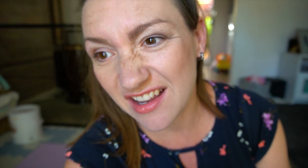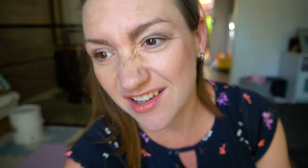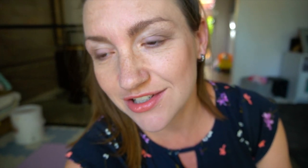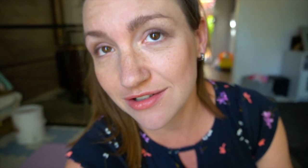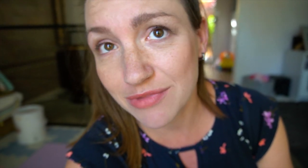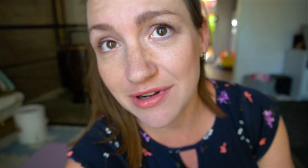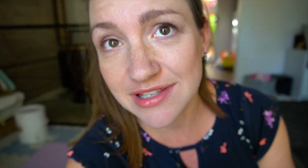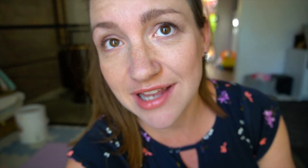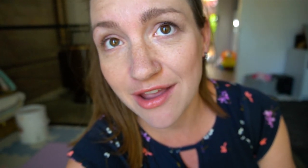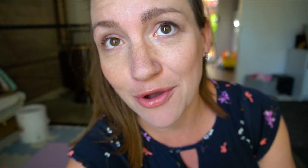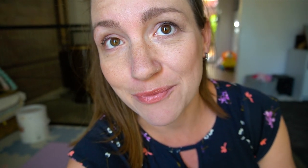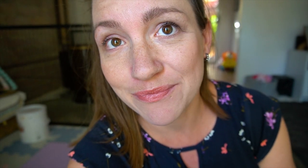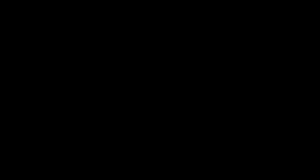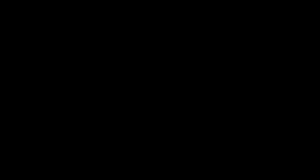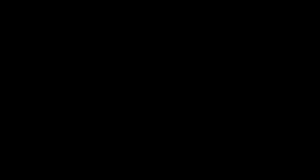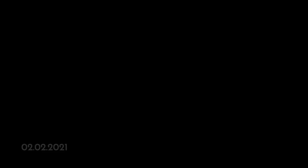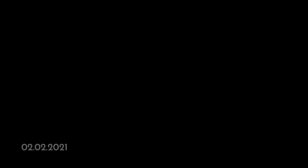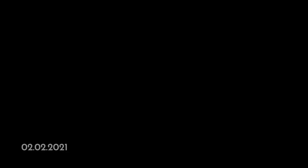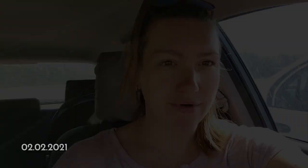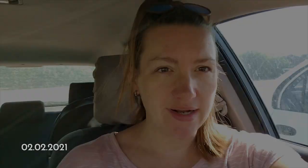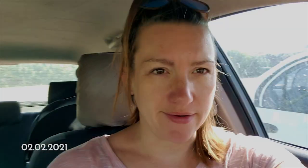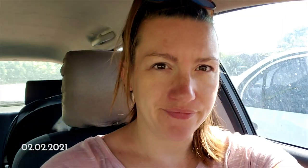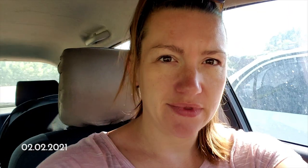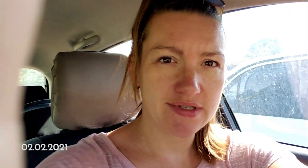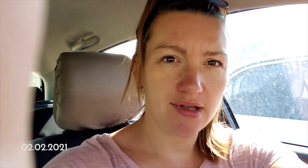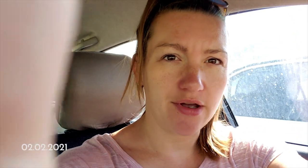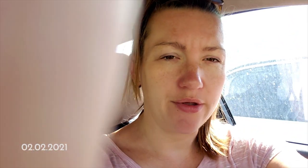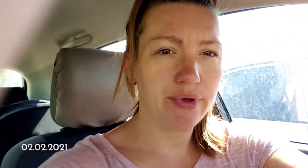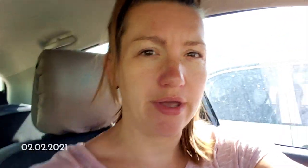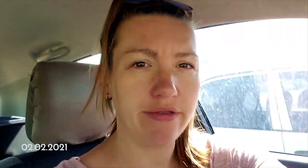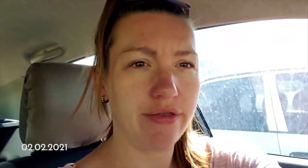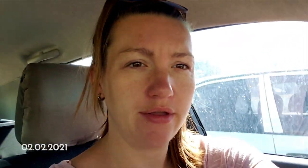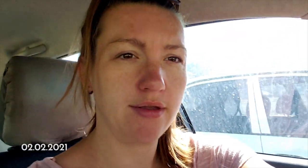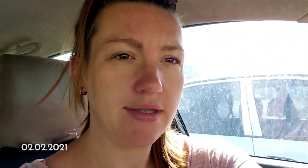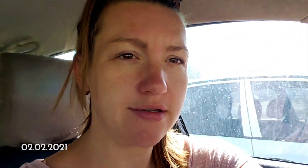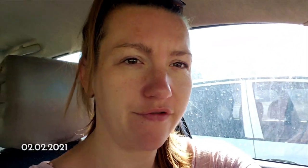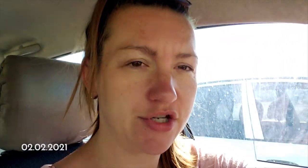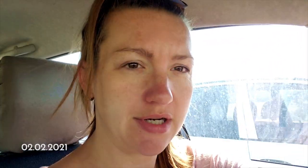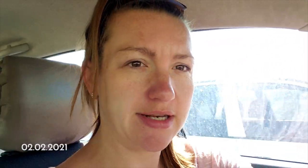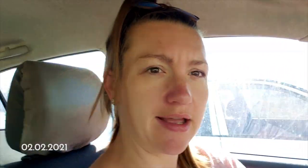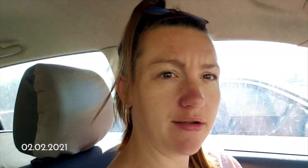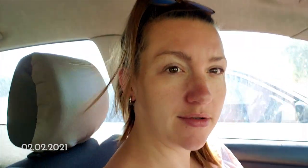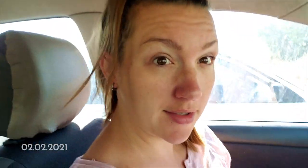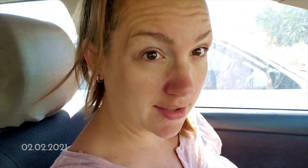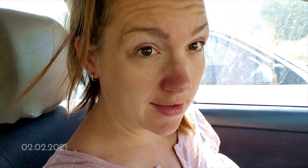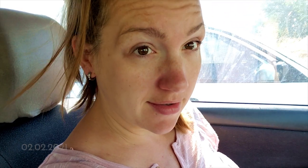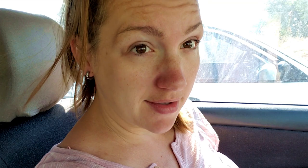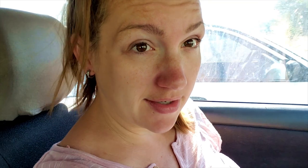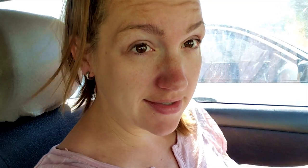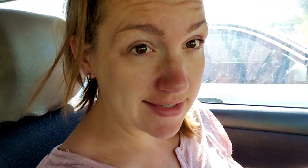And I should probably stay home. All right. So Perth is officially now